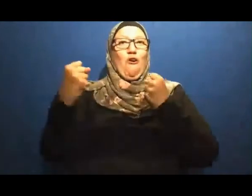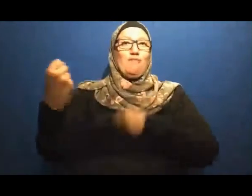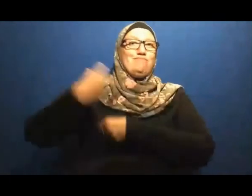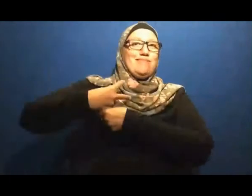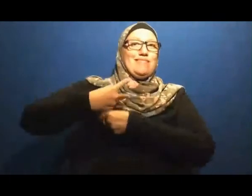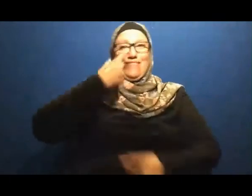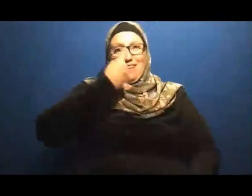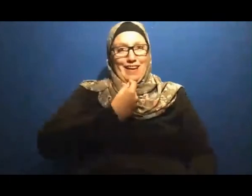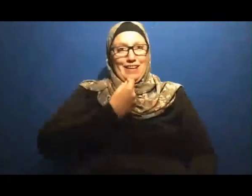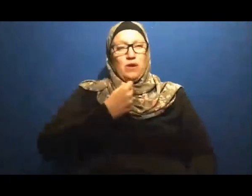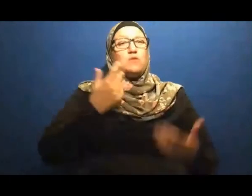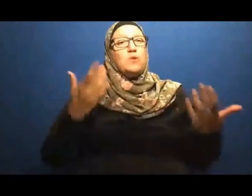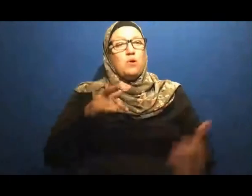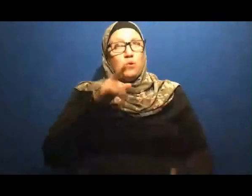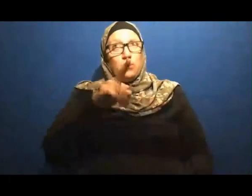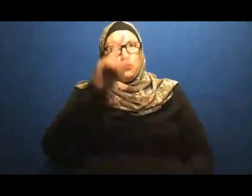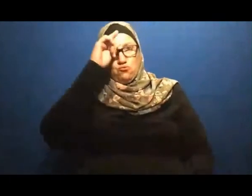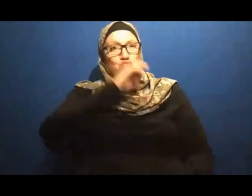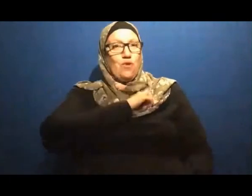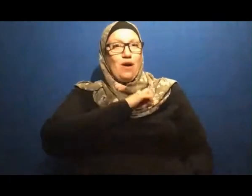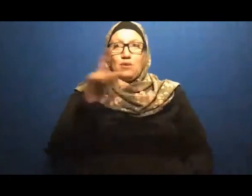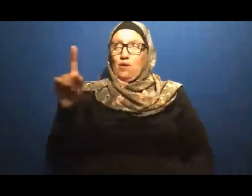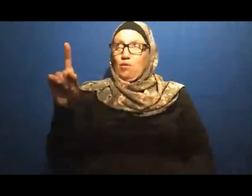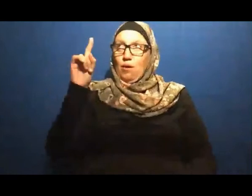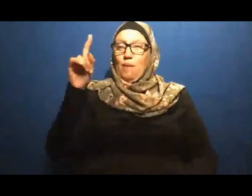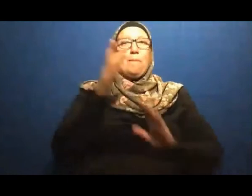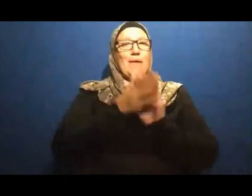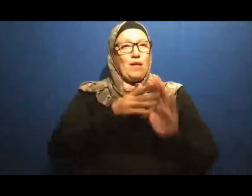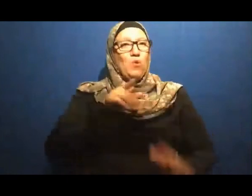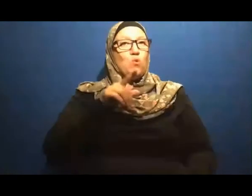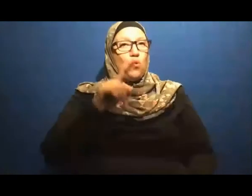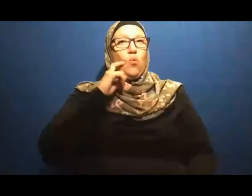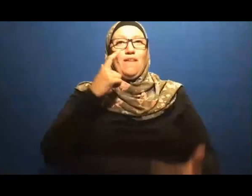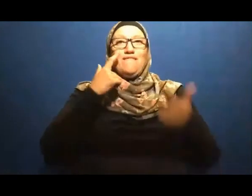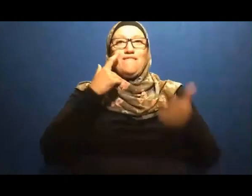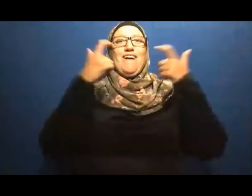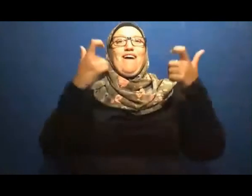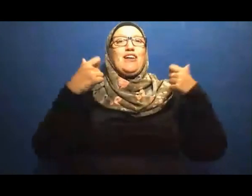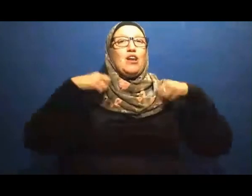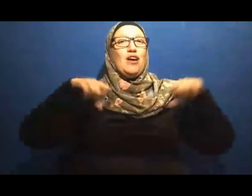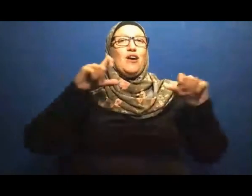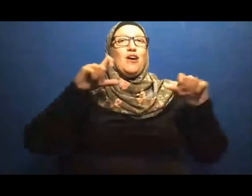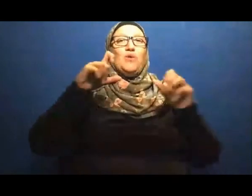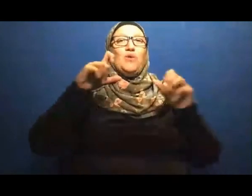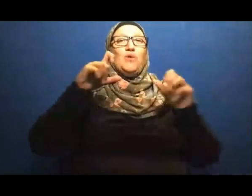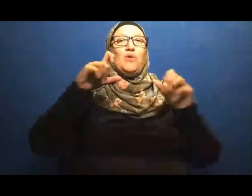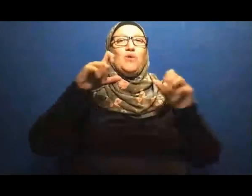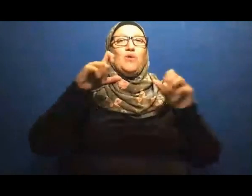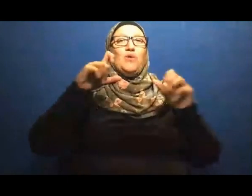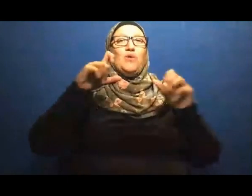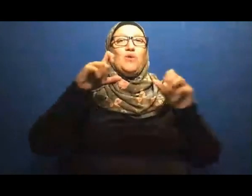A cure For your soul For your mind And that is Trusting in God That everything Is in the hand Of almighty